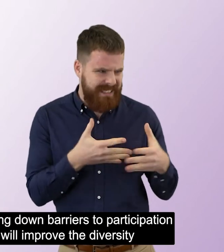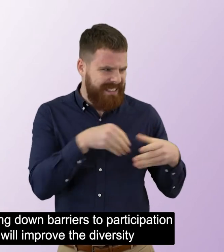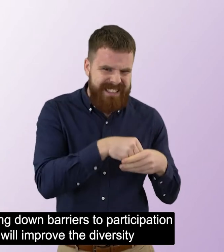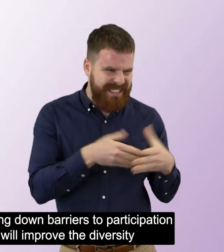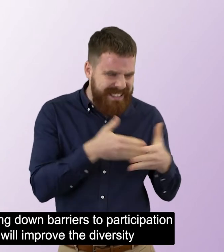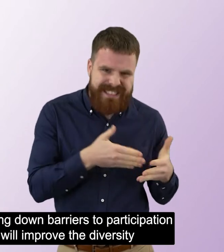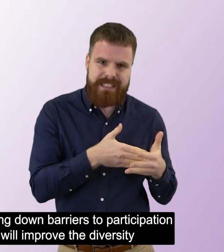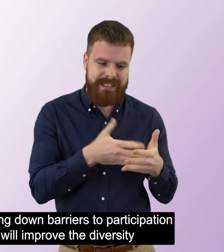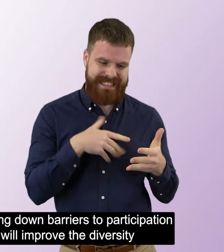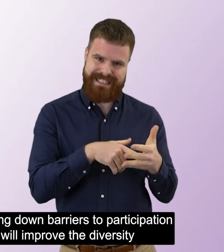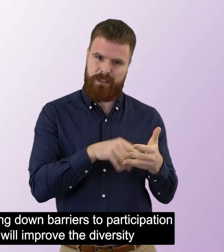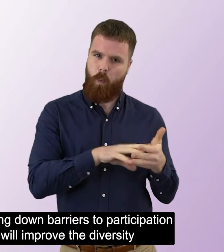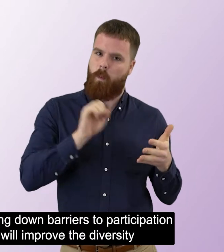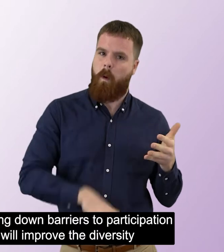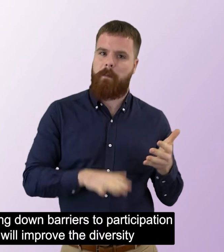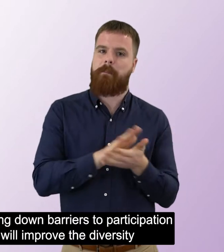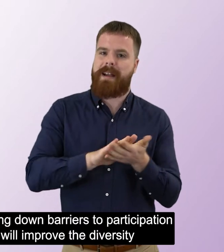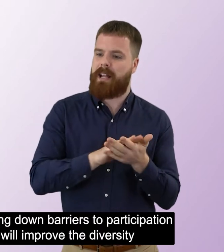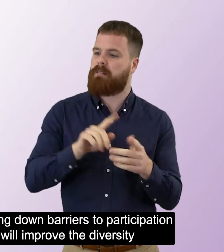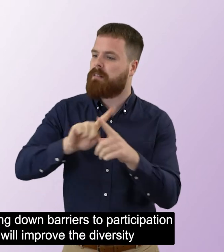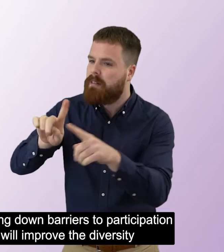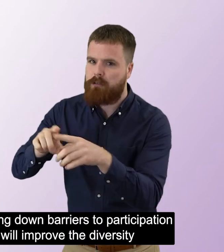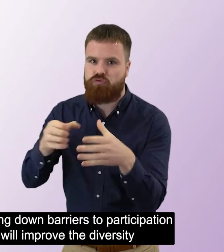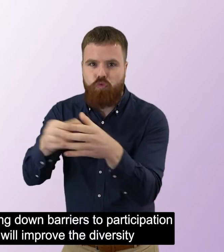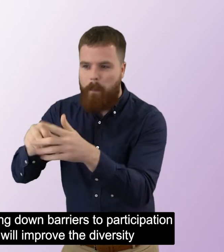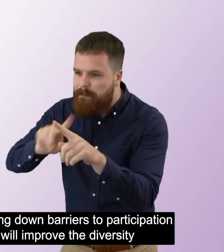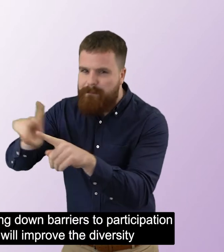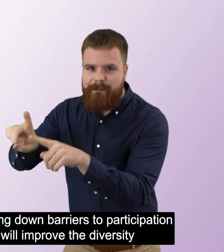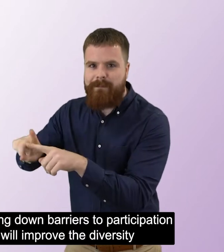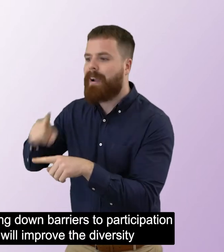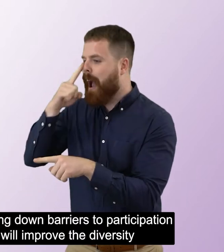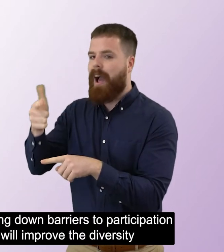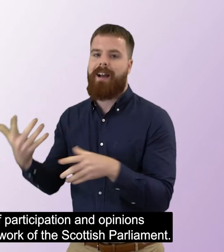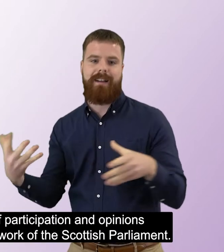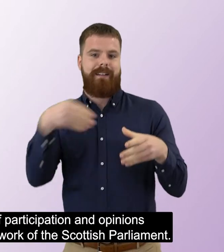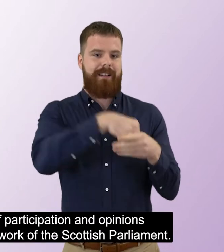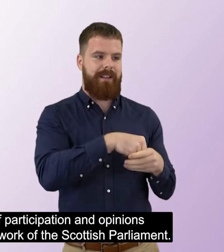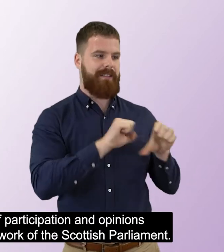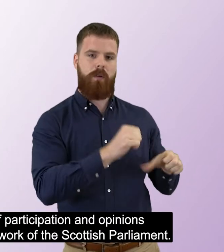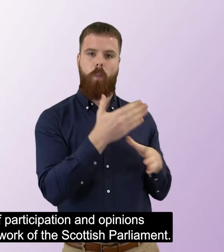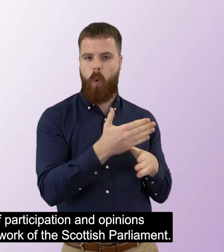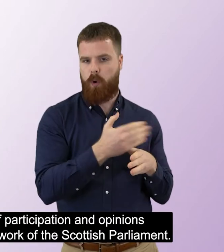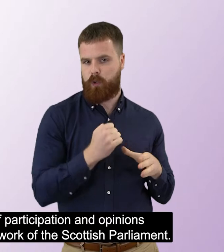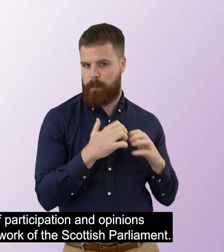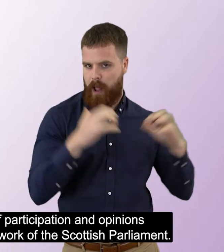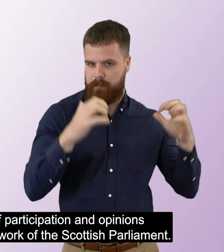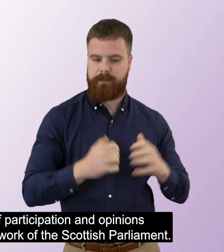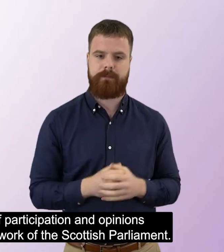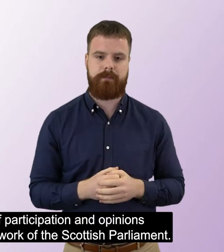Breaking down barriers to participation will improve the diversity of participation and opinions in the work of the Scottish Parliament.